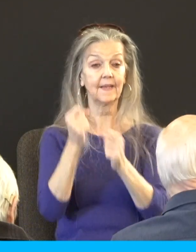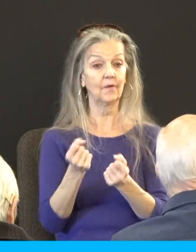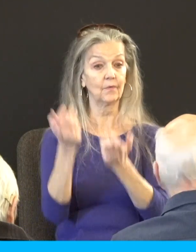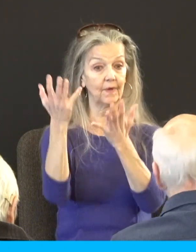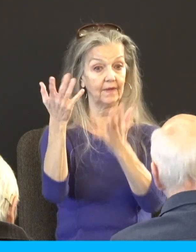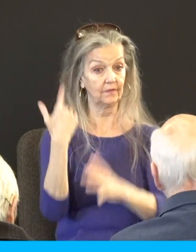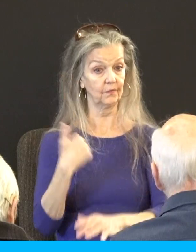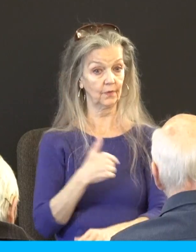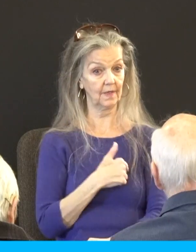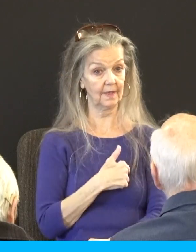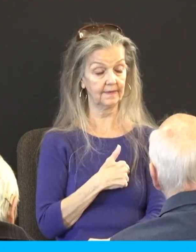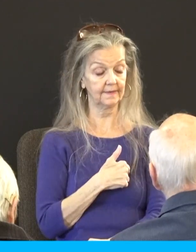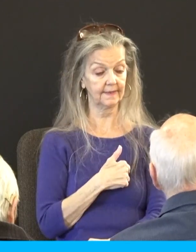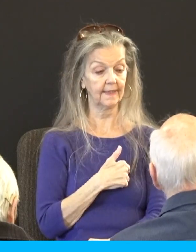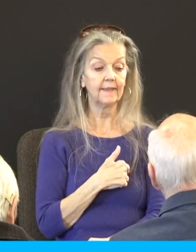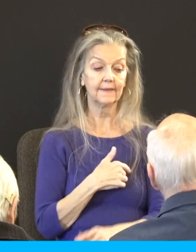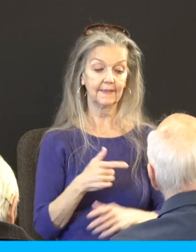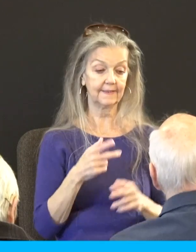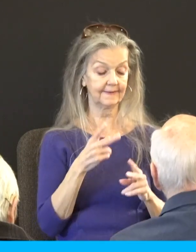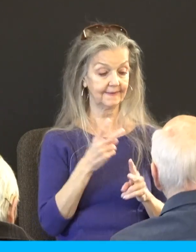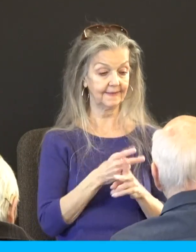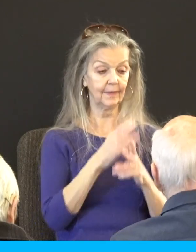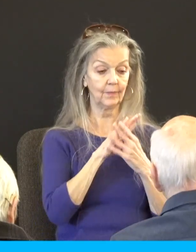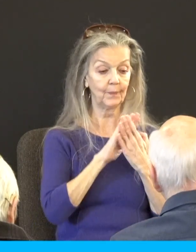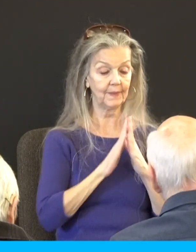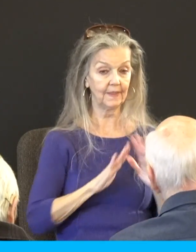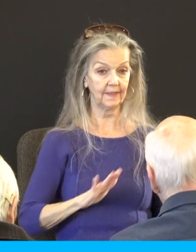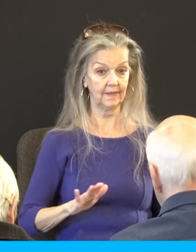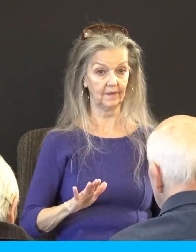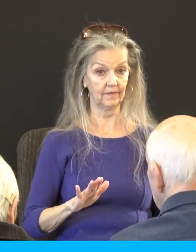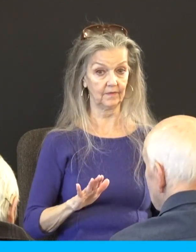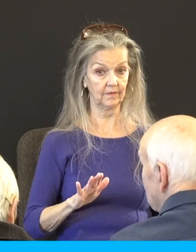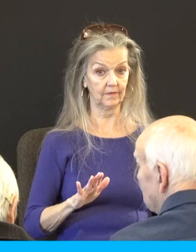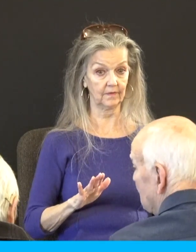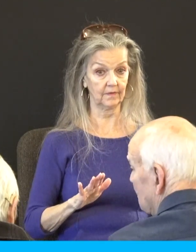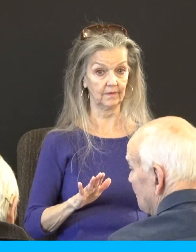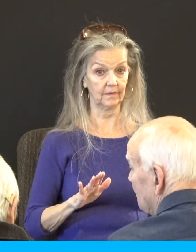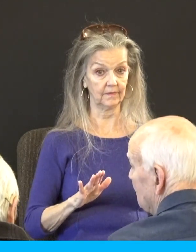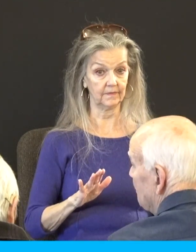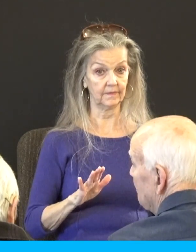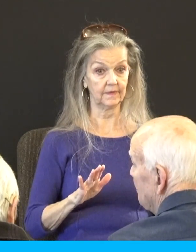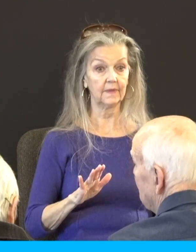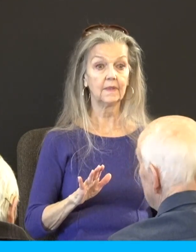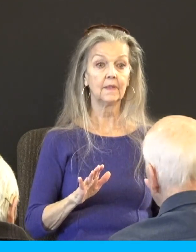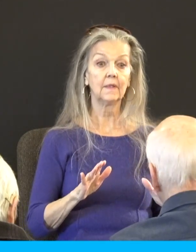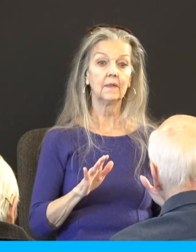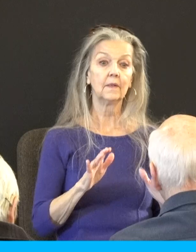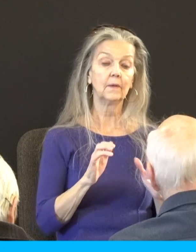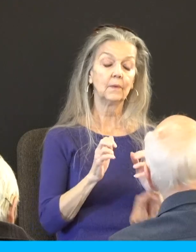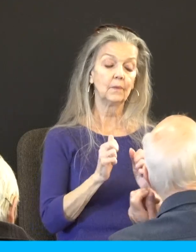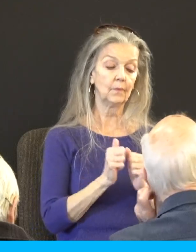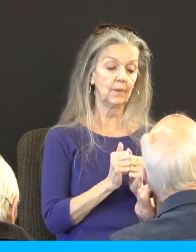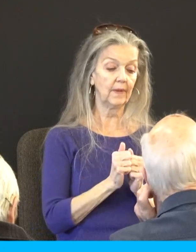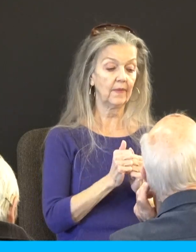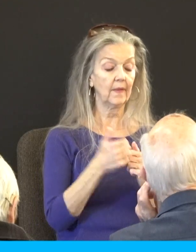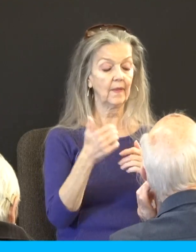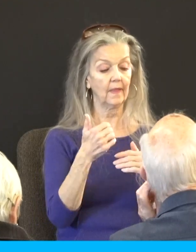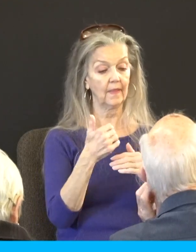Therefore let us keep the feast not with the old leaven neither with the leaven of malice and wickedness but with the unleavened bread of sincerity